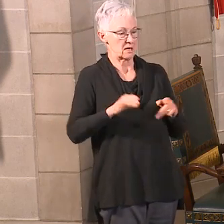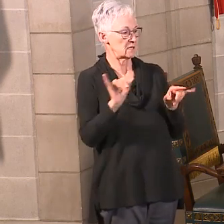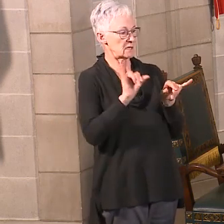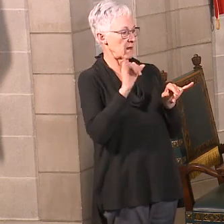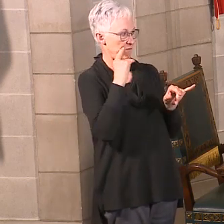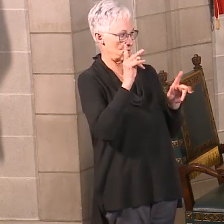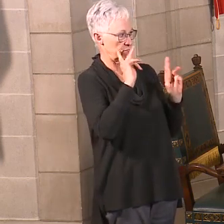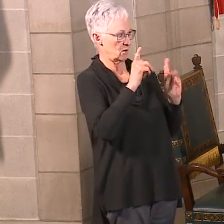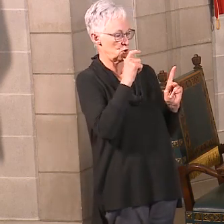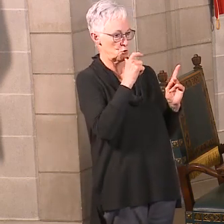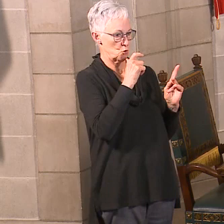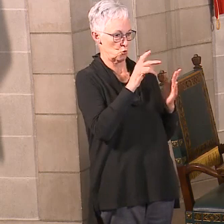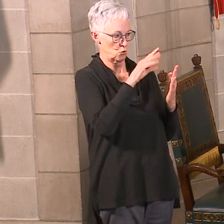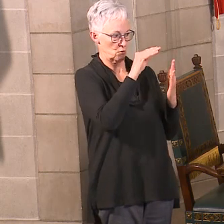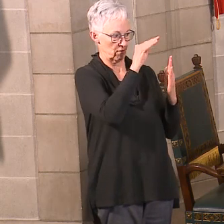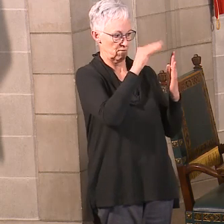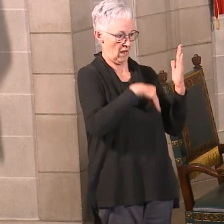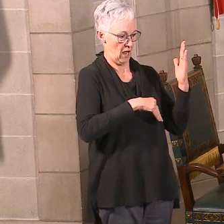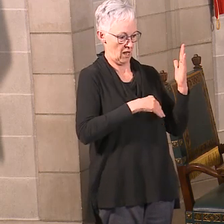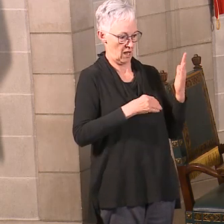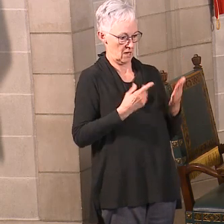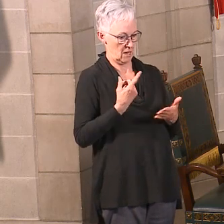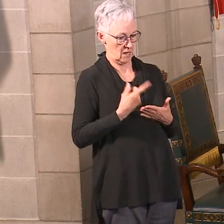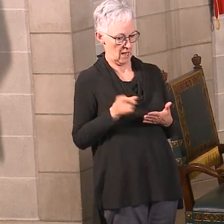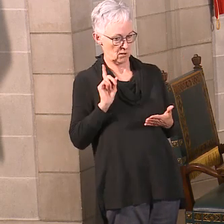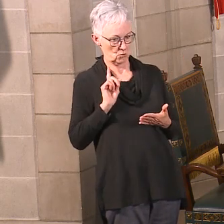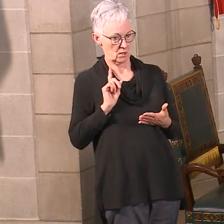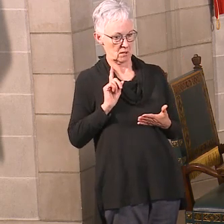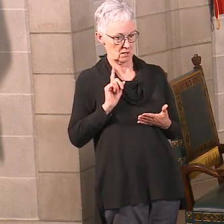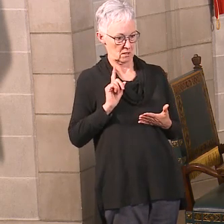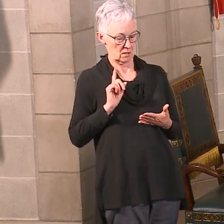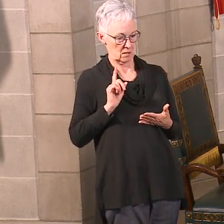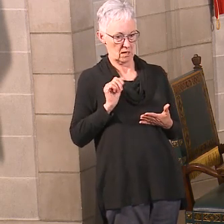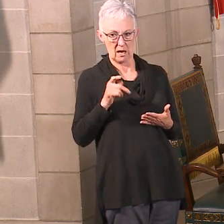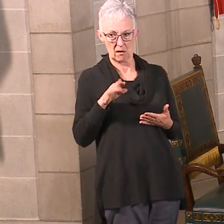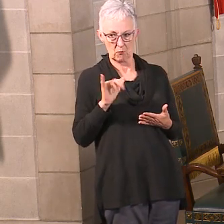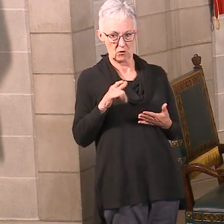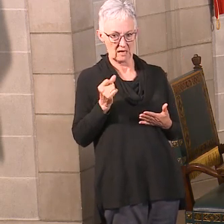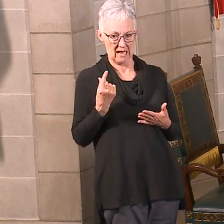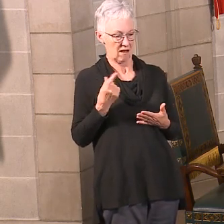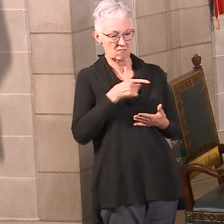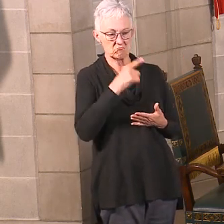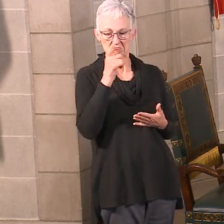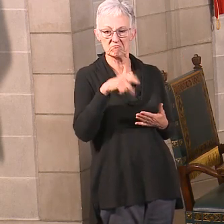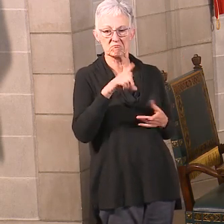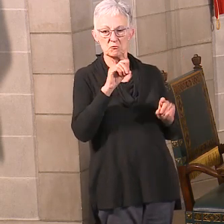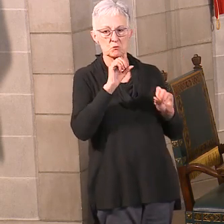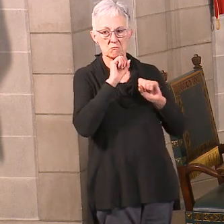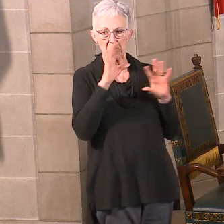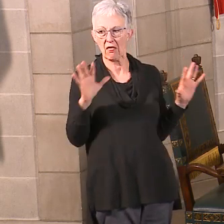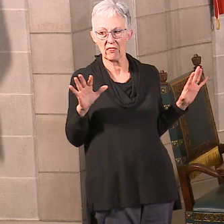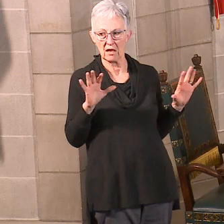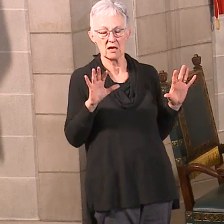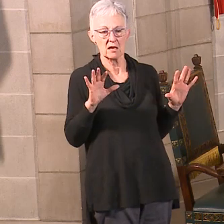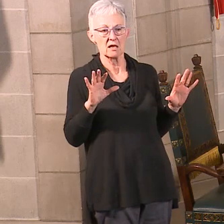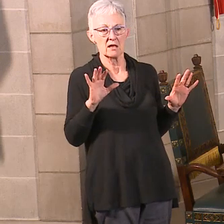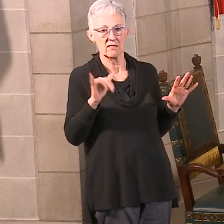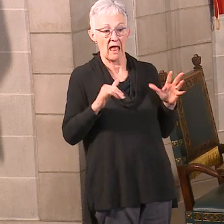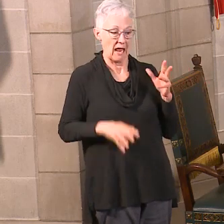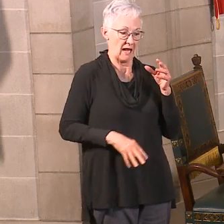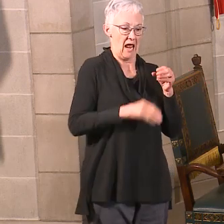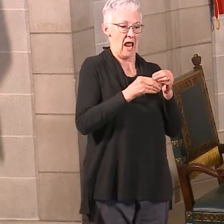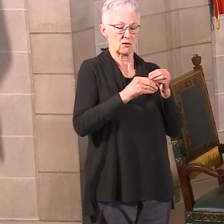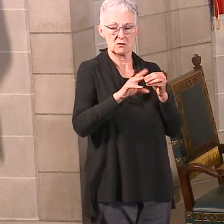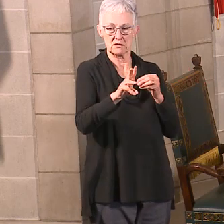or this last week that ended on the 11th. When they filed, they didn't have to do anything additional to get the $600. We just automatically